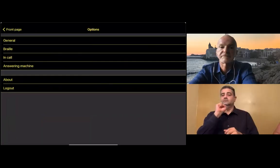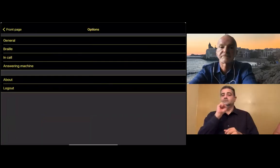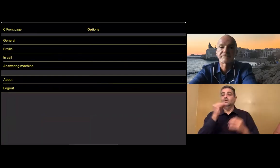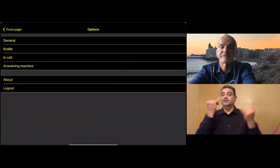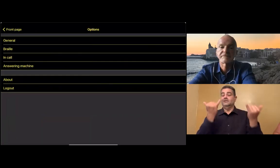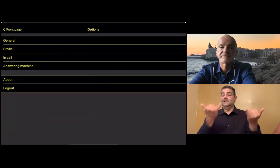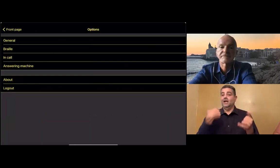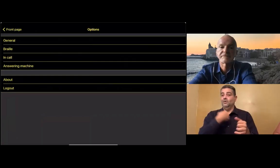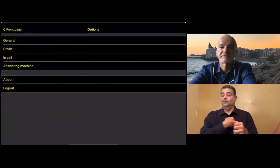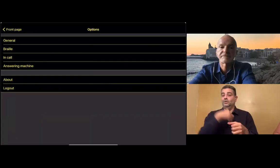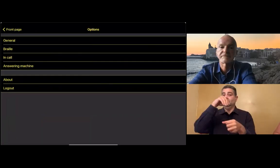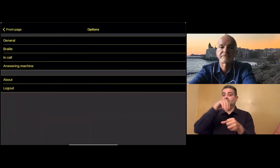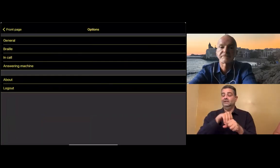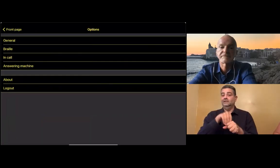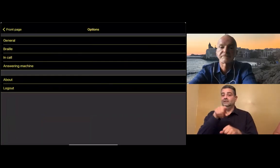Okay, great.